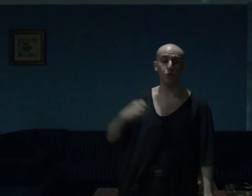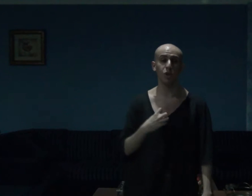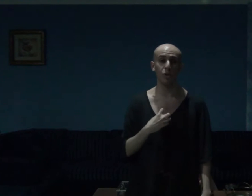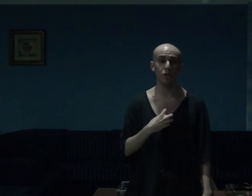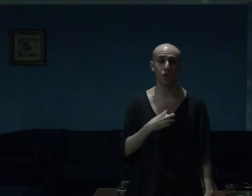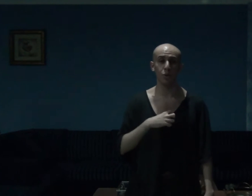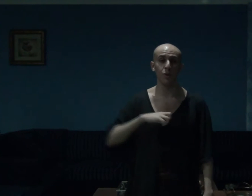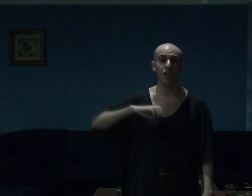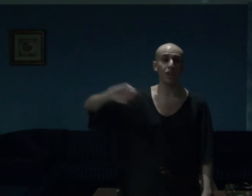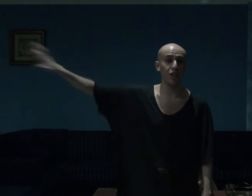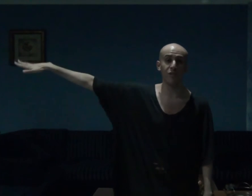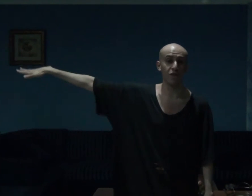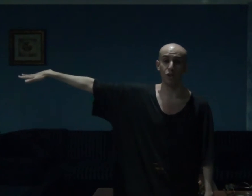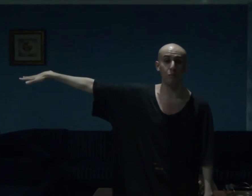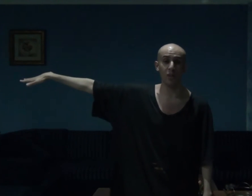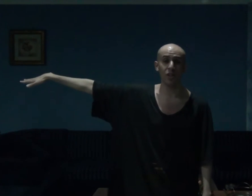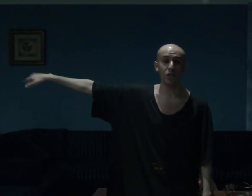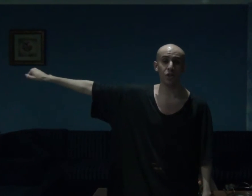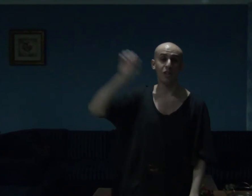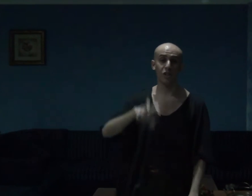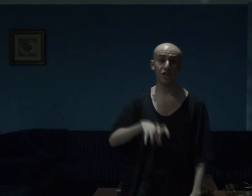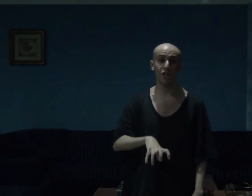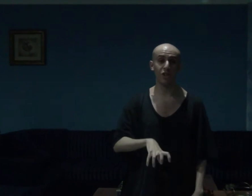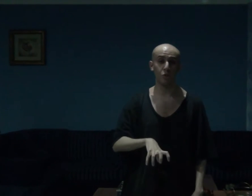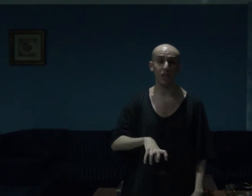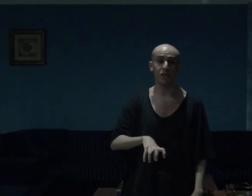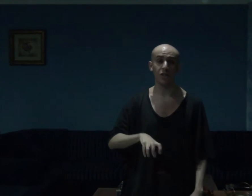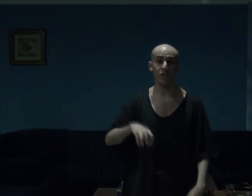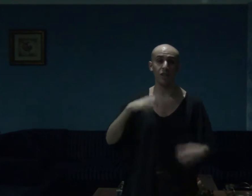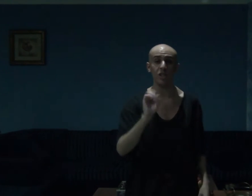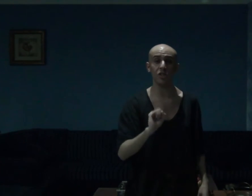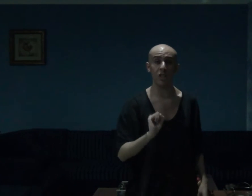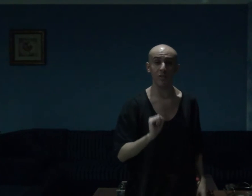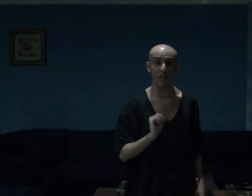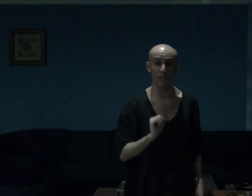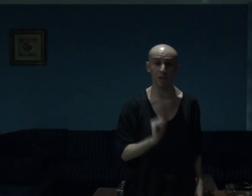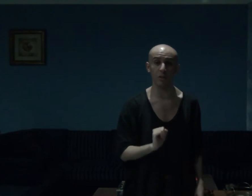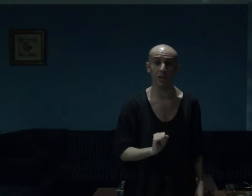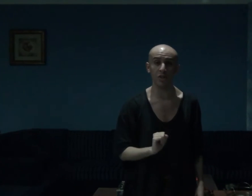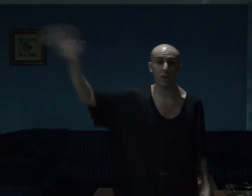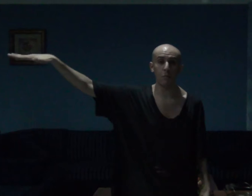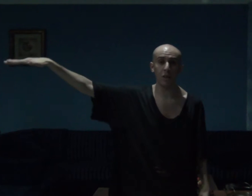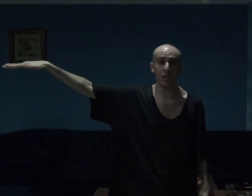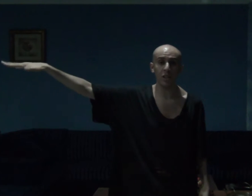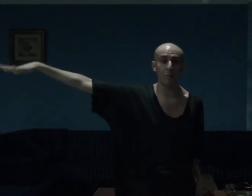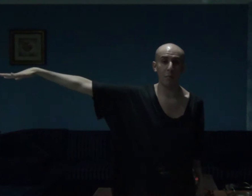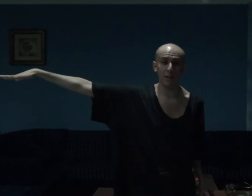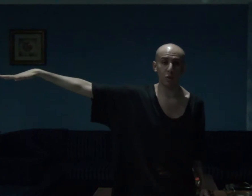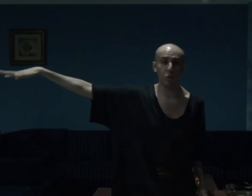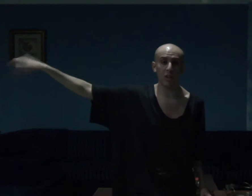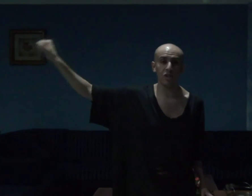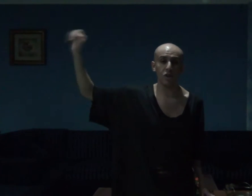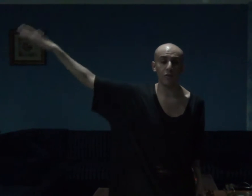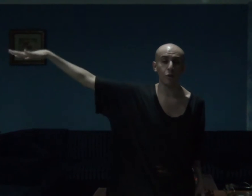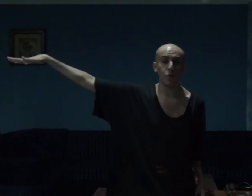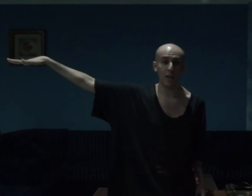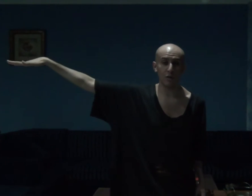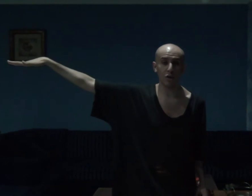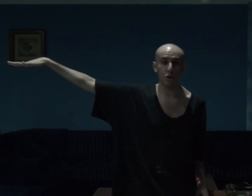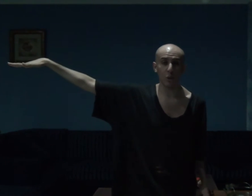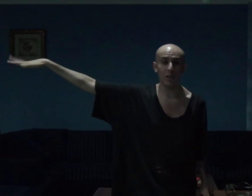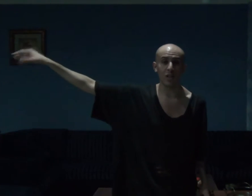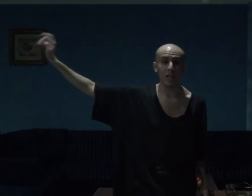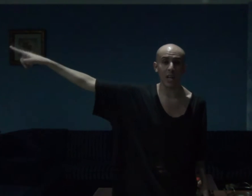shows which yours truly loved so much. In this list right here, these TV series are among the best ones of